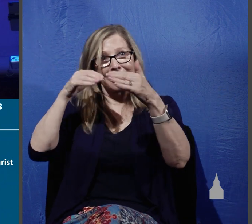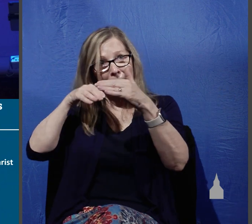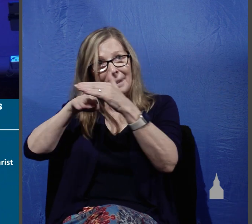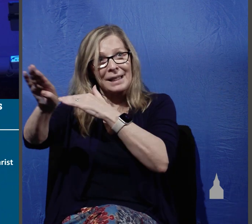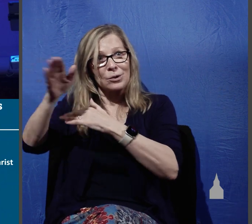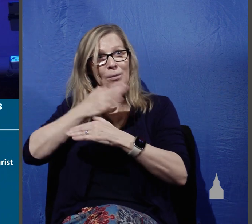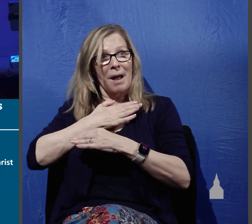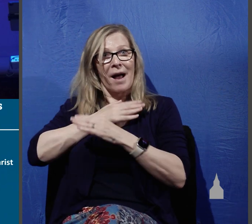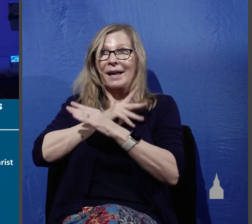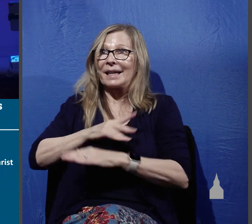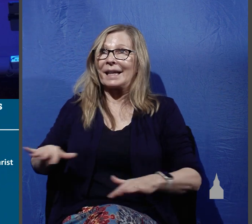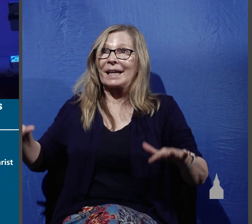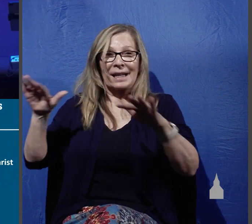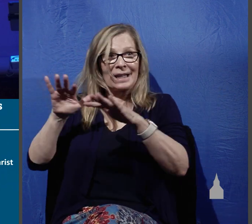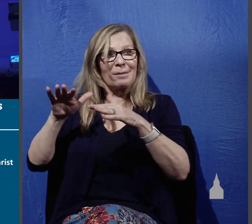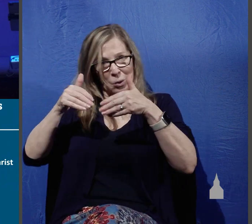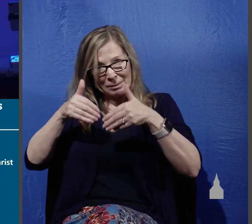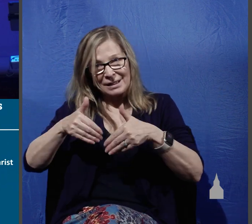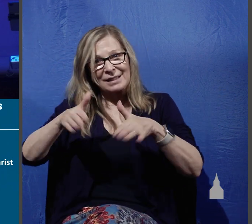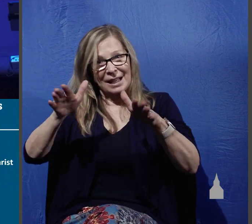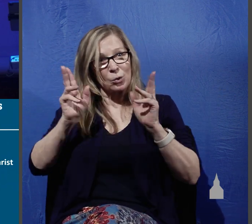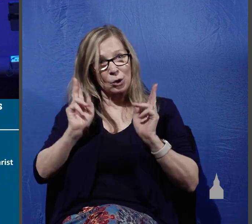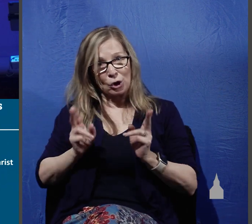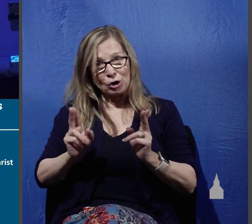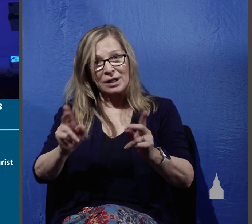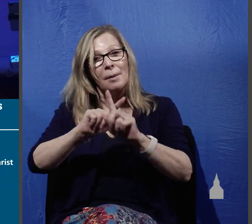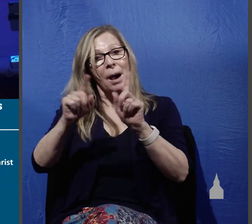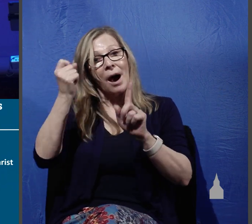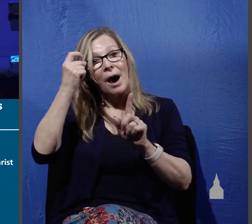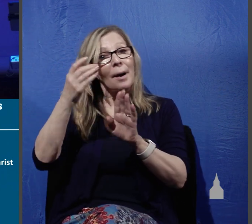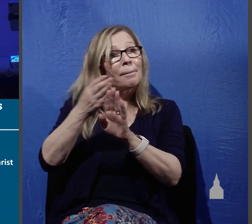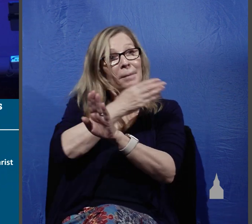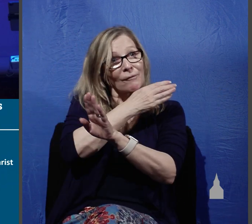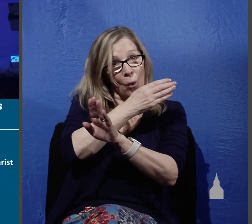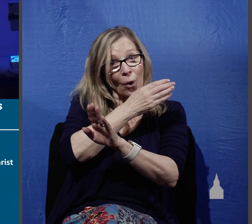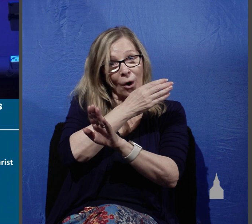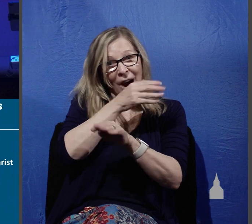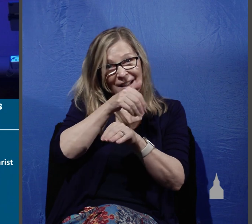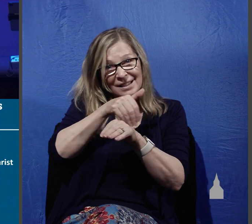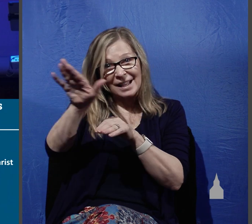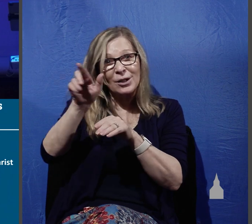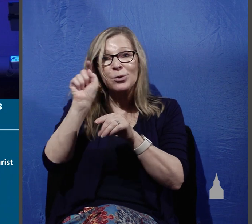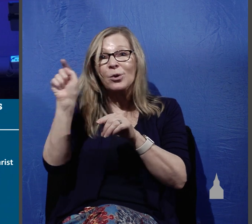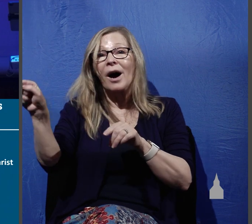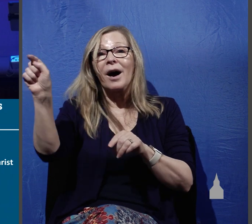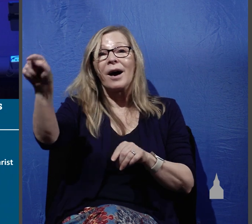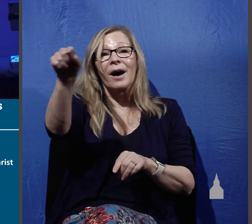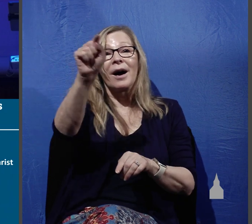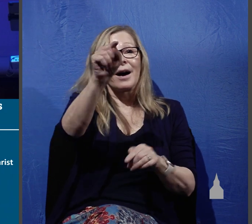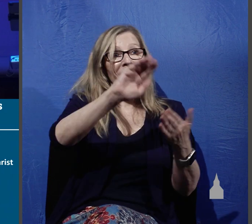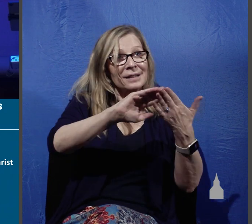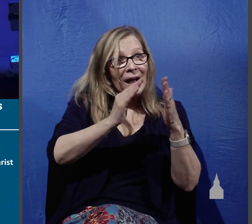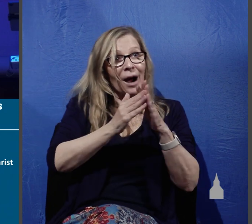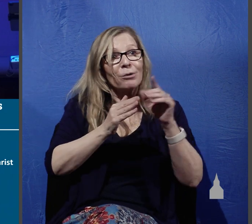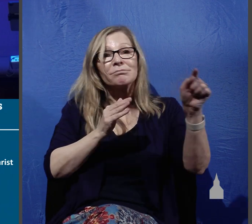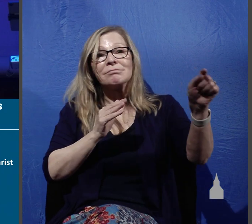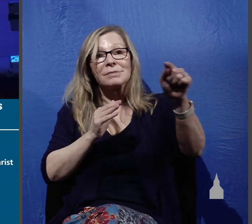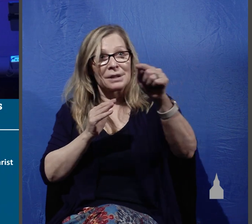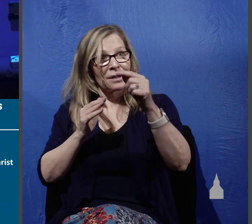urgency just go but before actually sending them into the various towns and villages of Judea he wants them